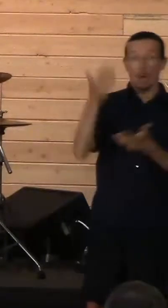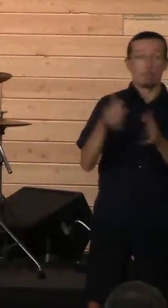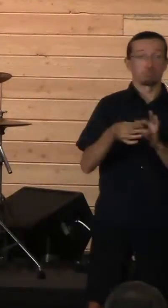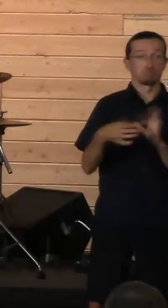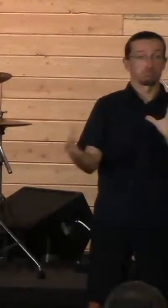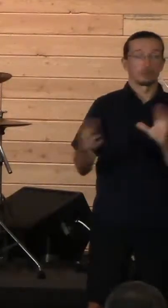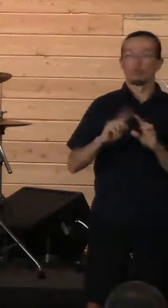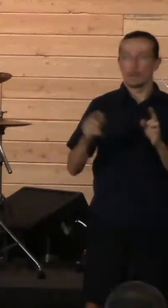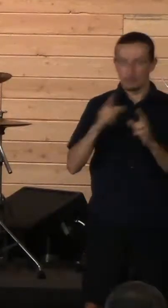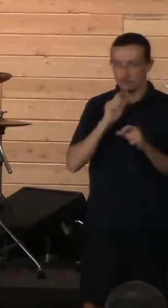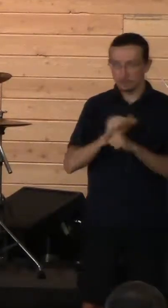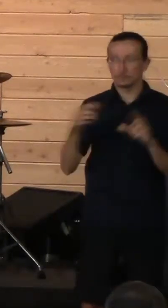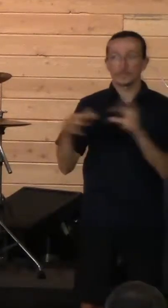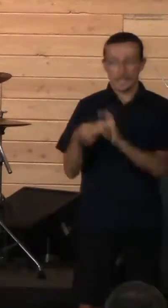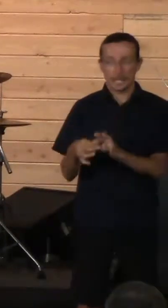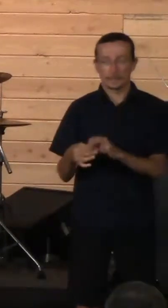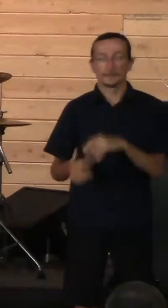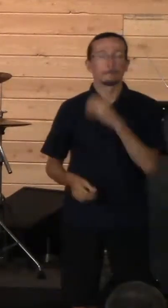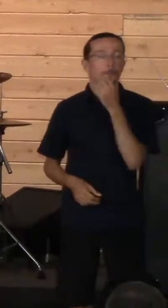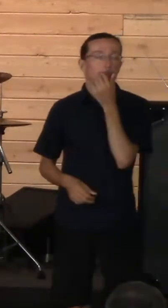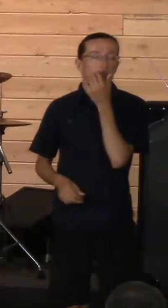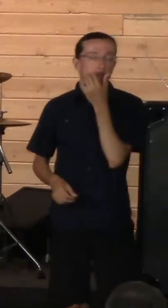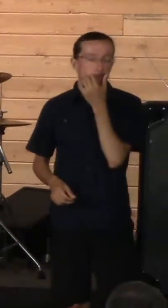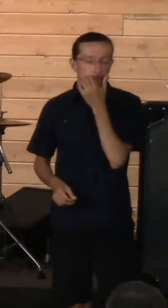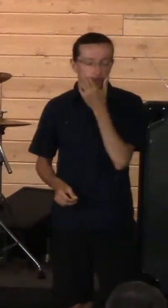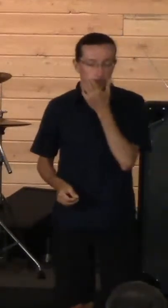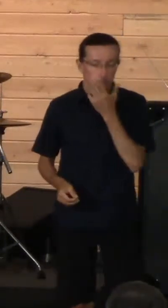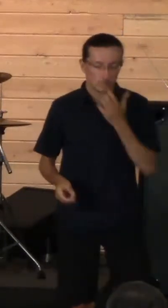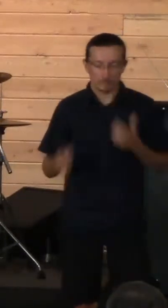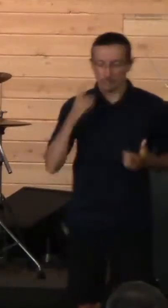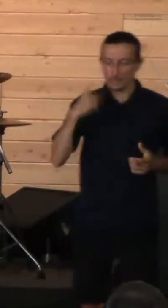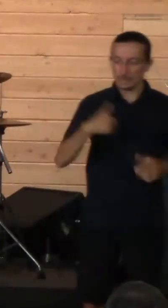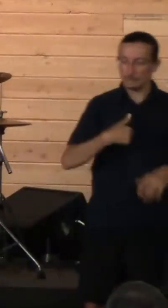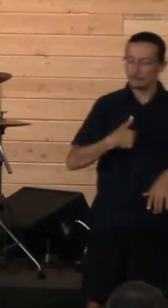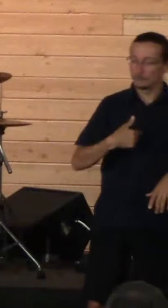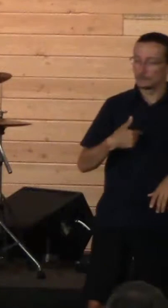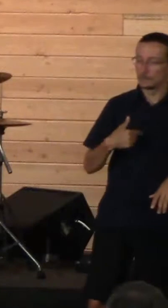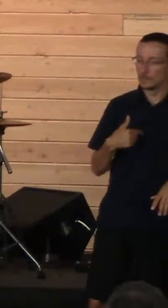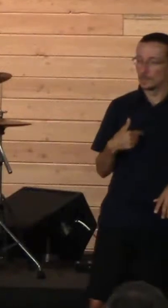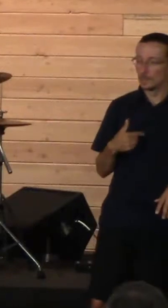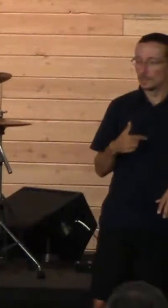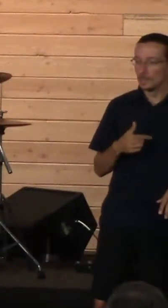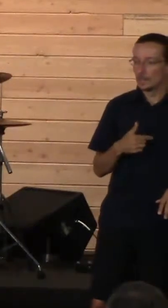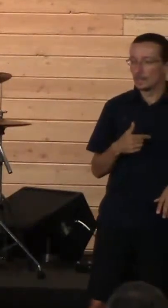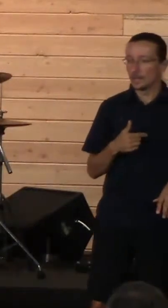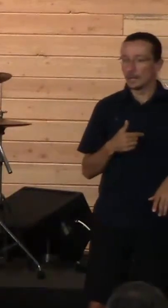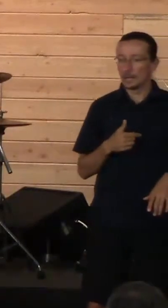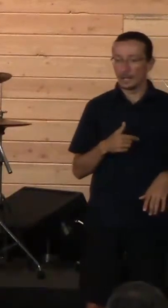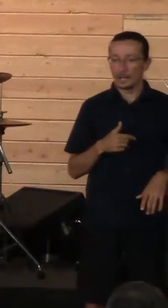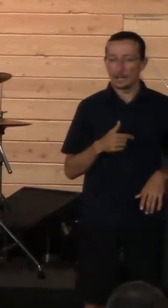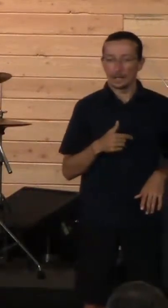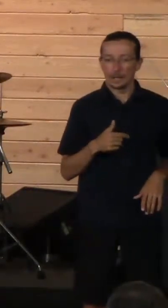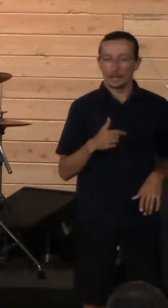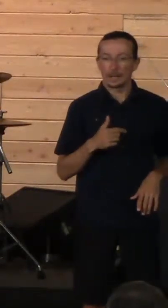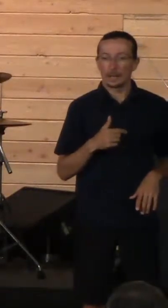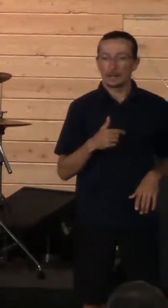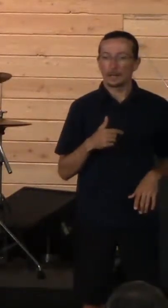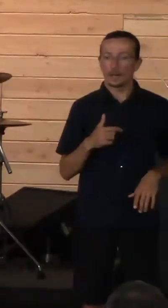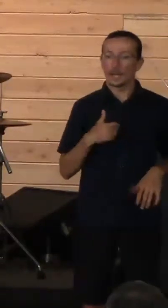And so for me, I had the challenge of what to do with that pain to allow God into the pain,